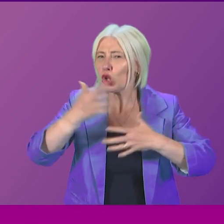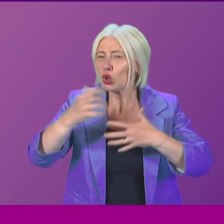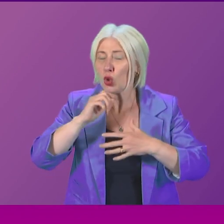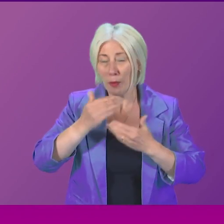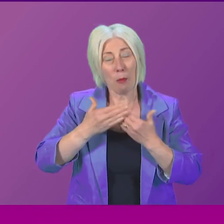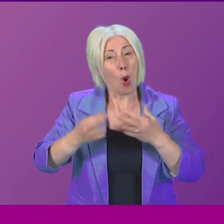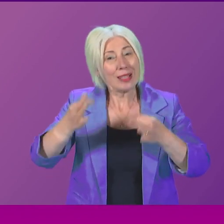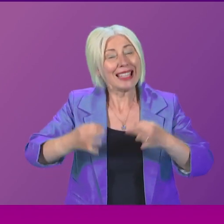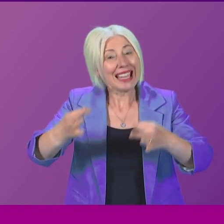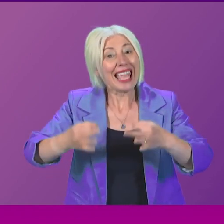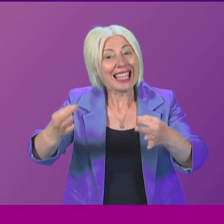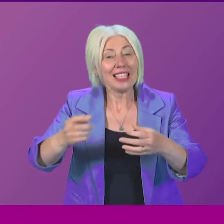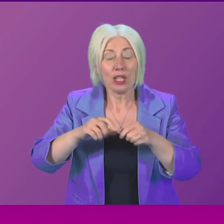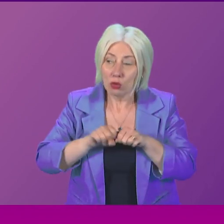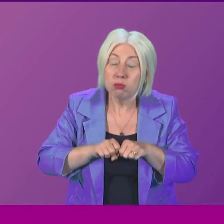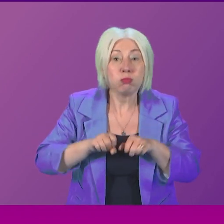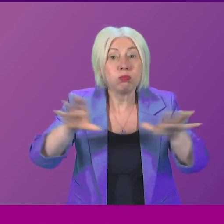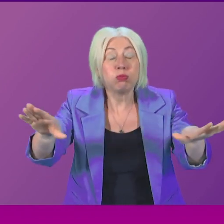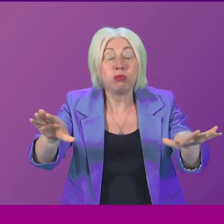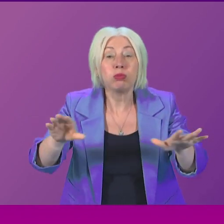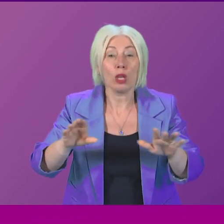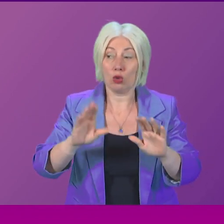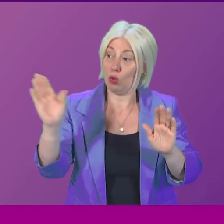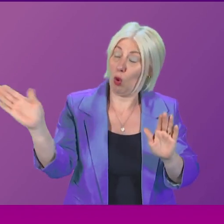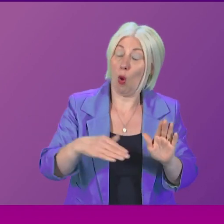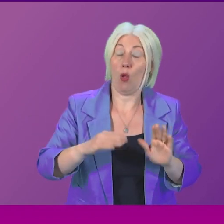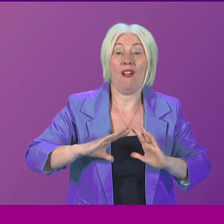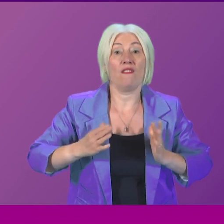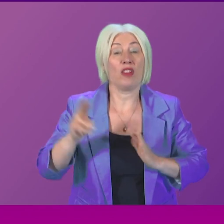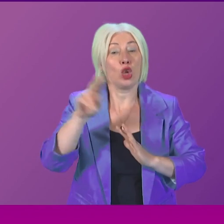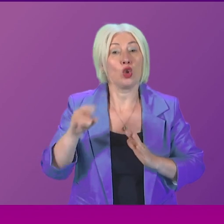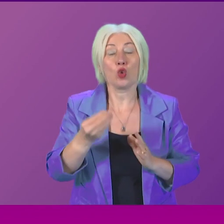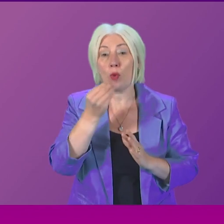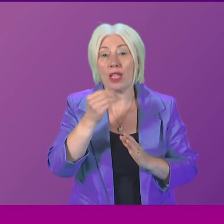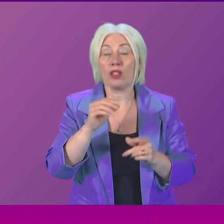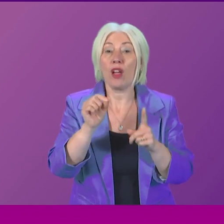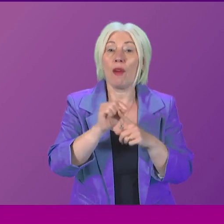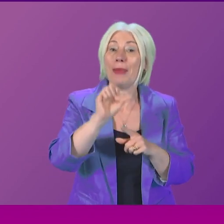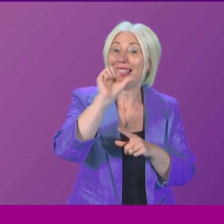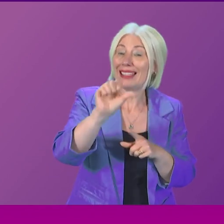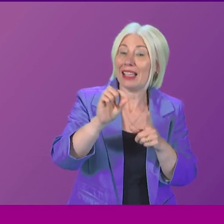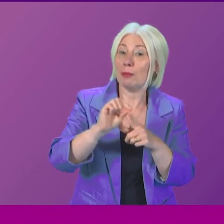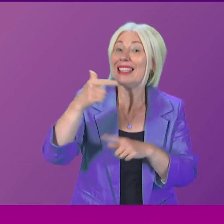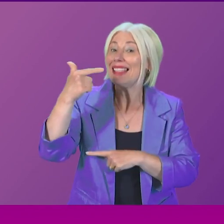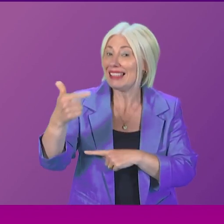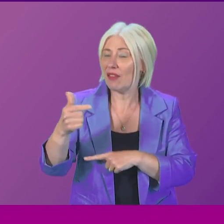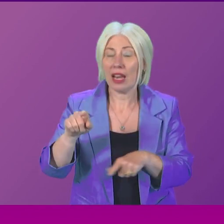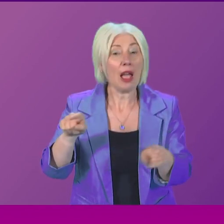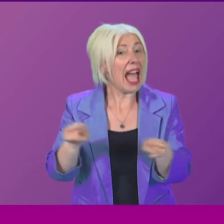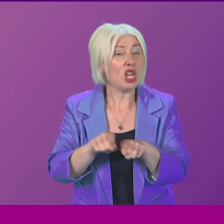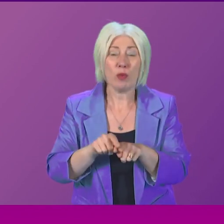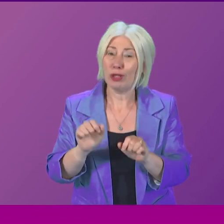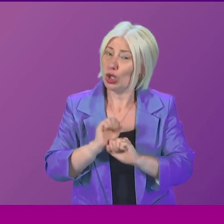delays to the expansion of universal free school meal provision for primary six and sevens. And that no progress